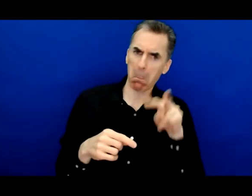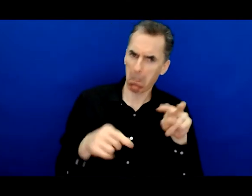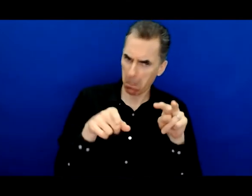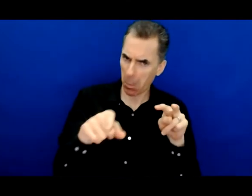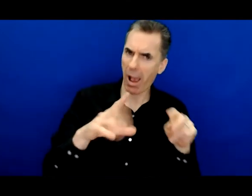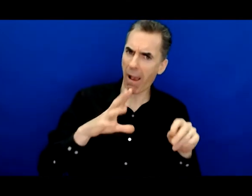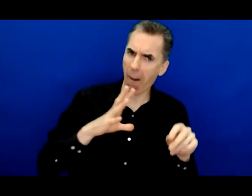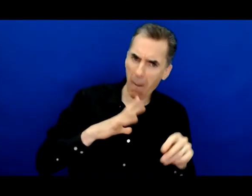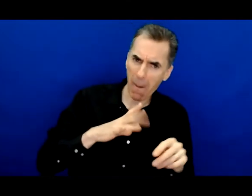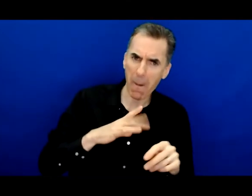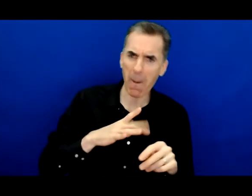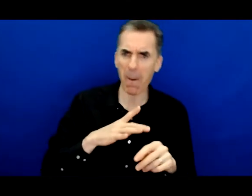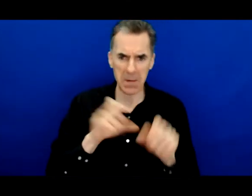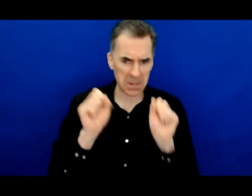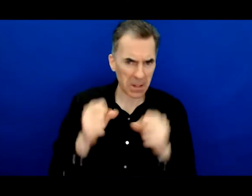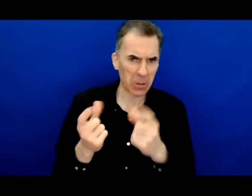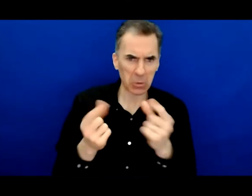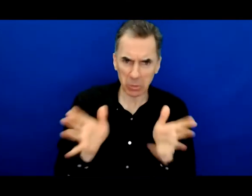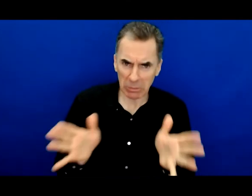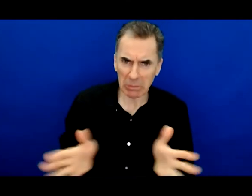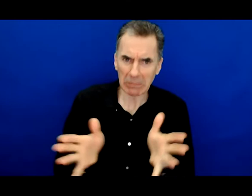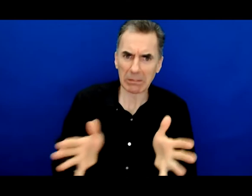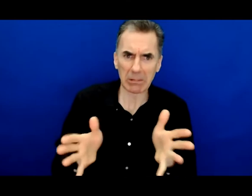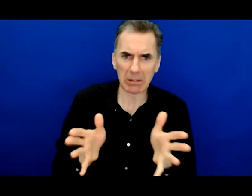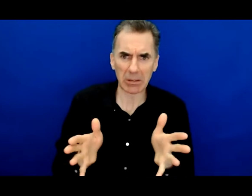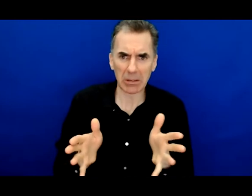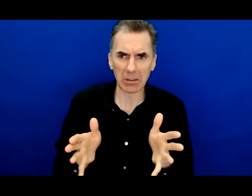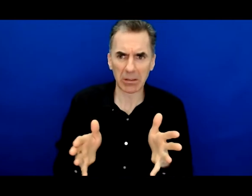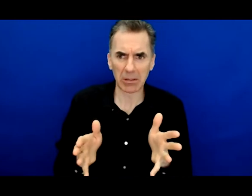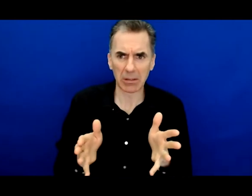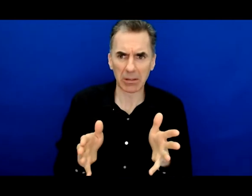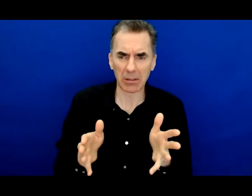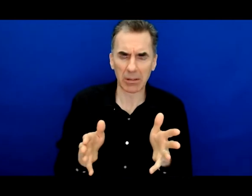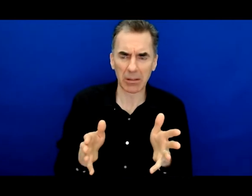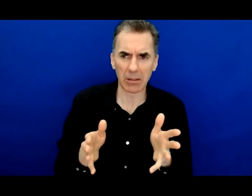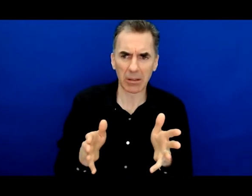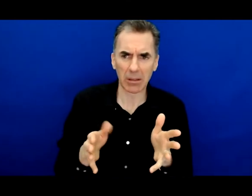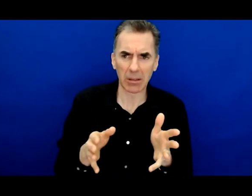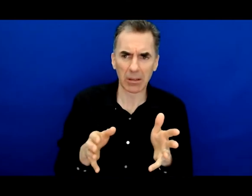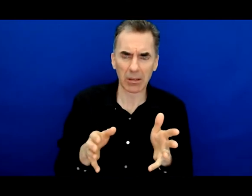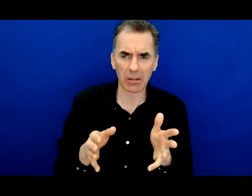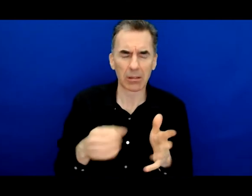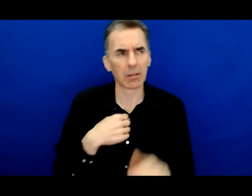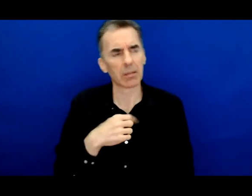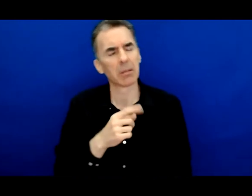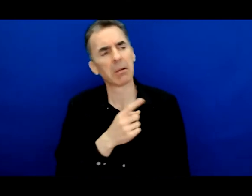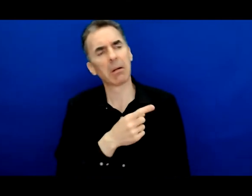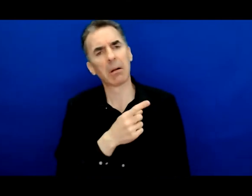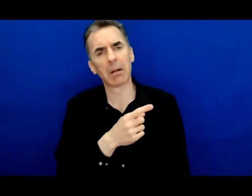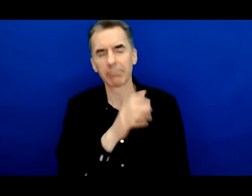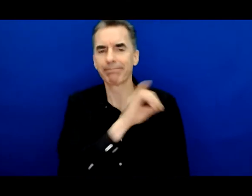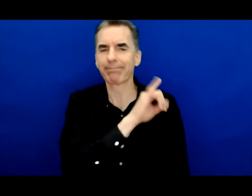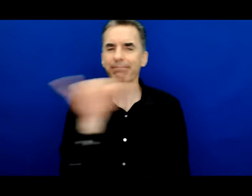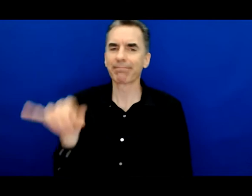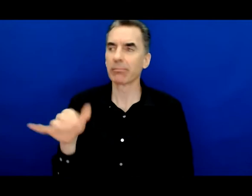ability of you rising despite circumstances right and it makes me think about the colleagues we have here on campus